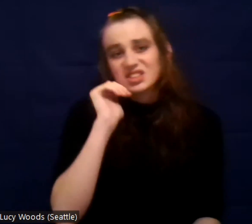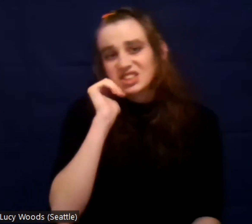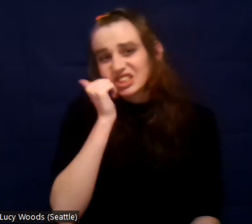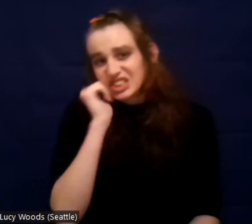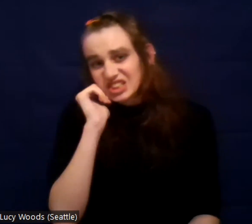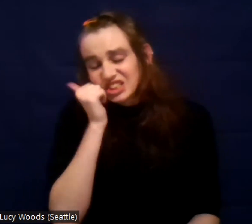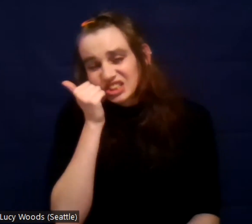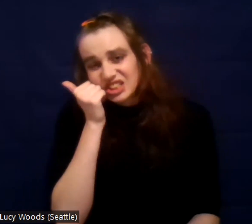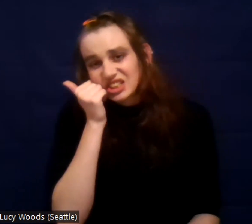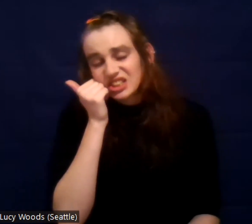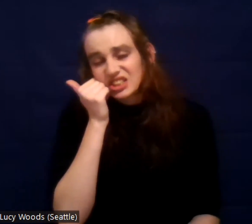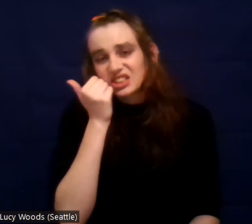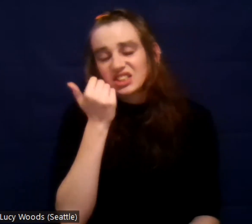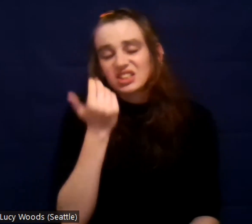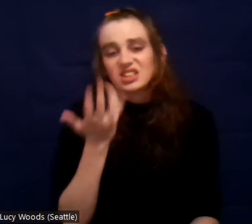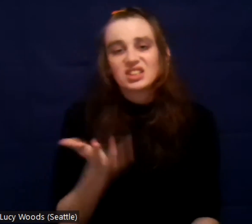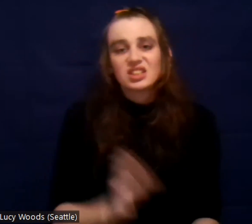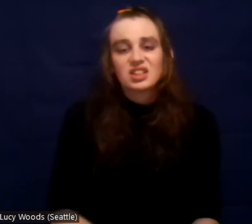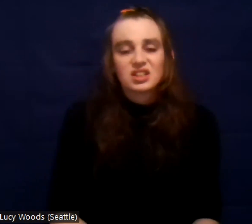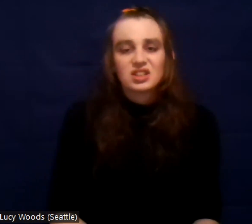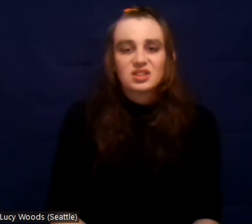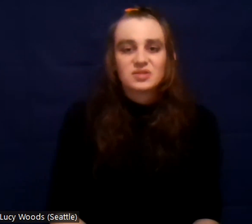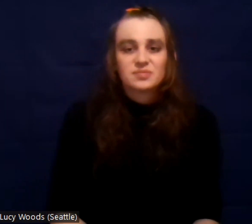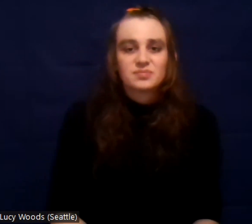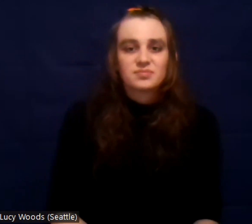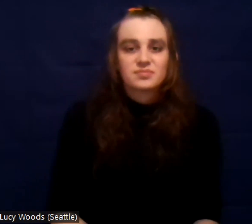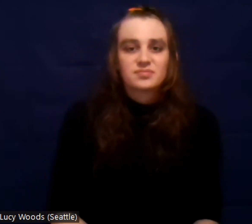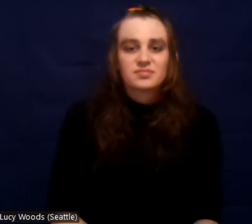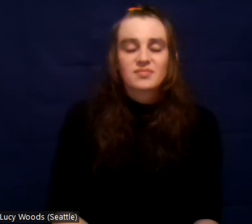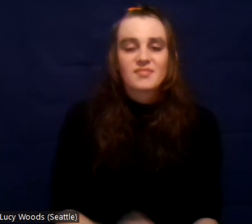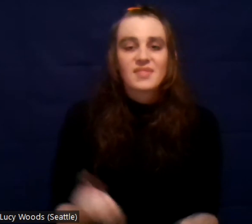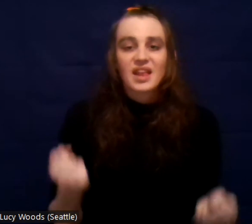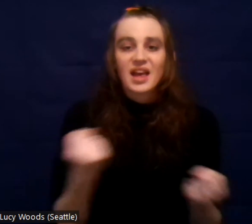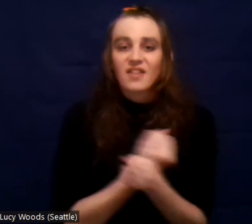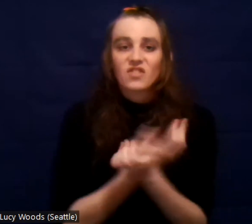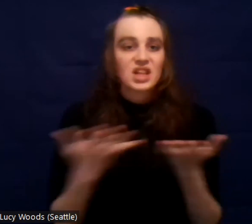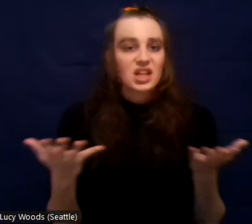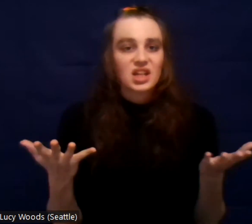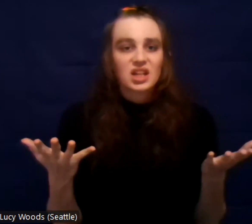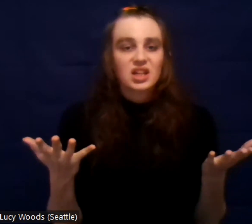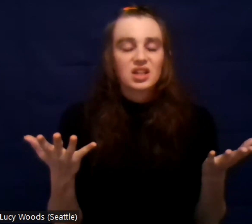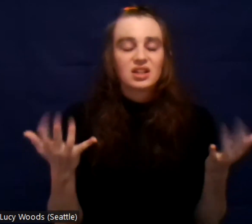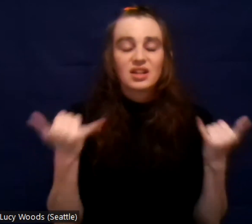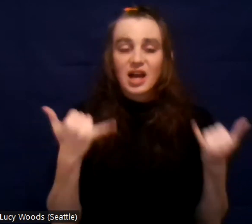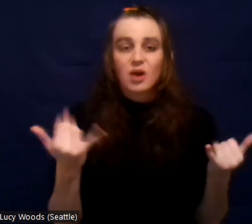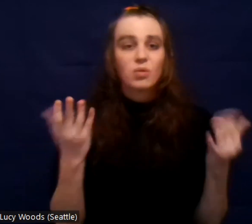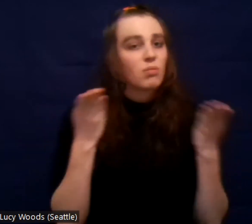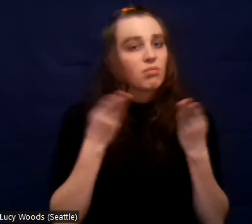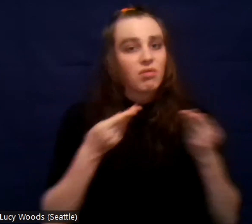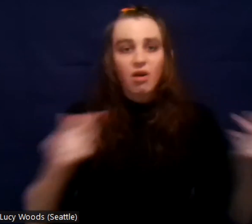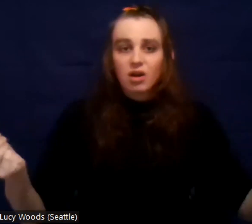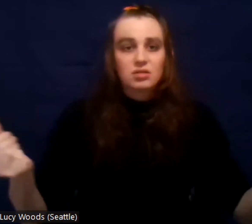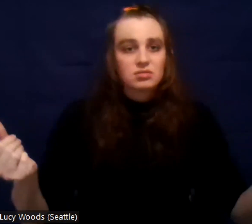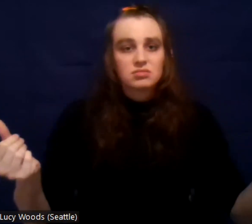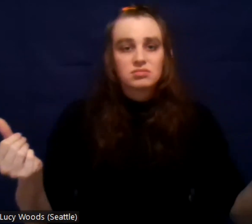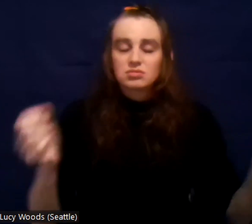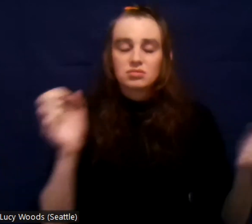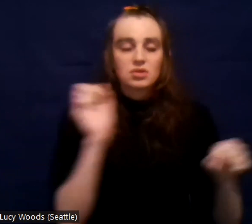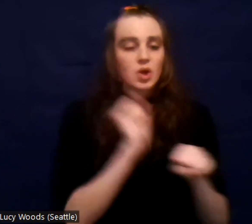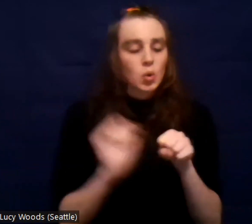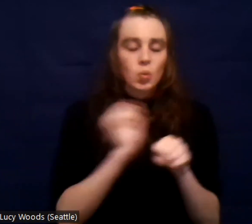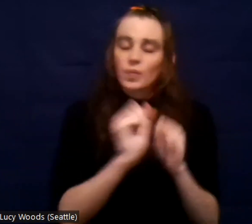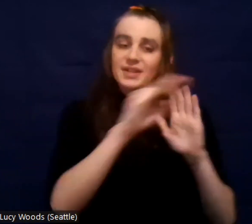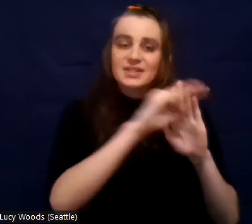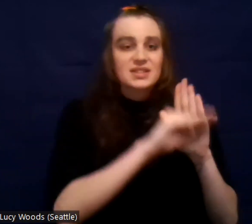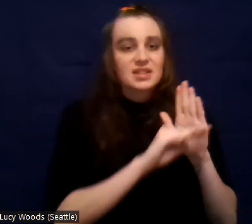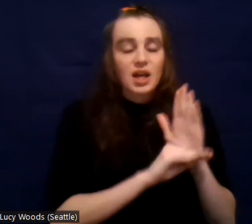just everything got washed away, um, with working the steps. Uh,